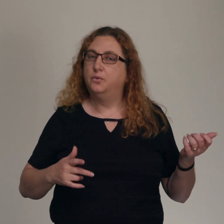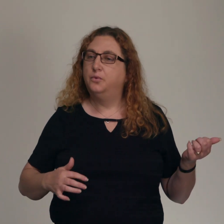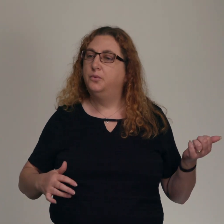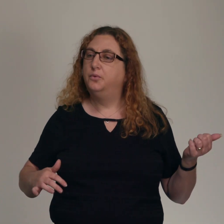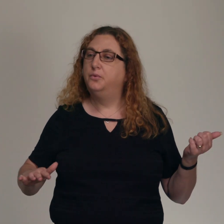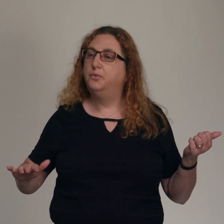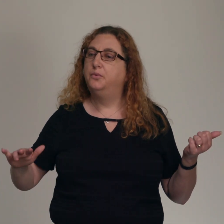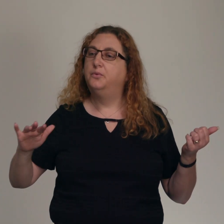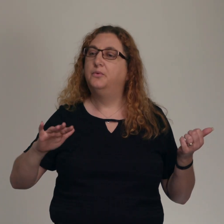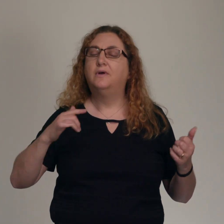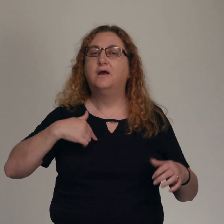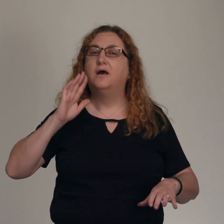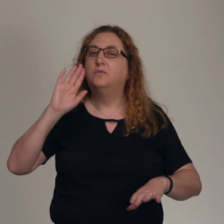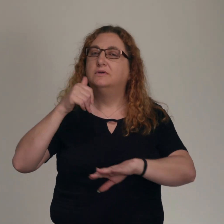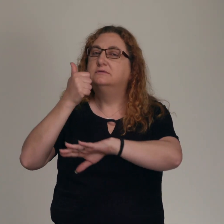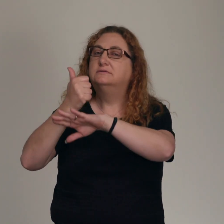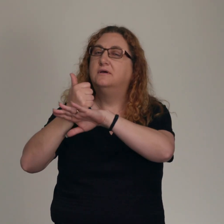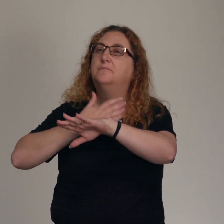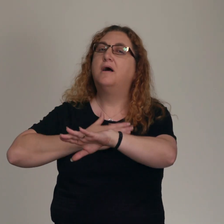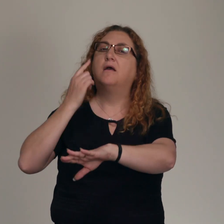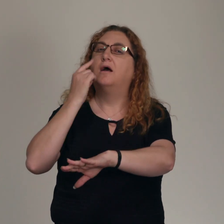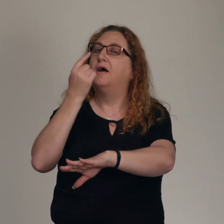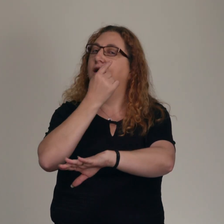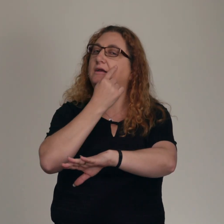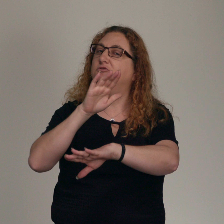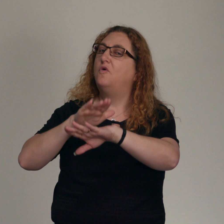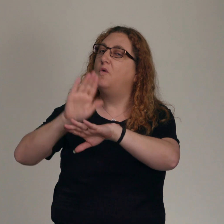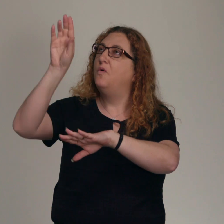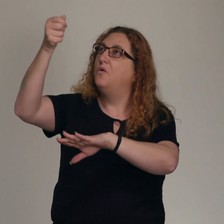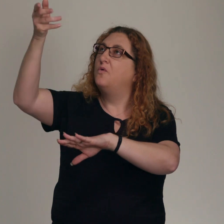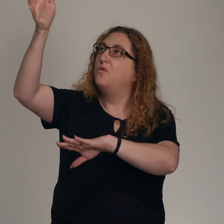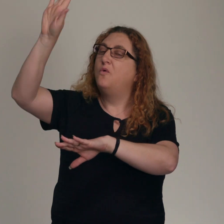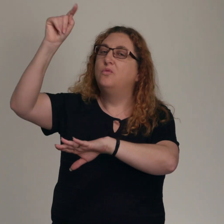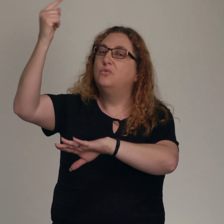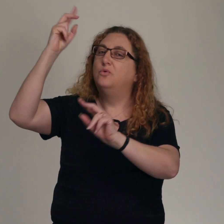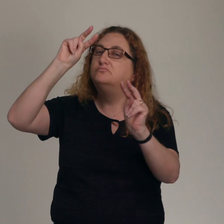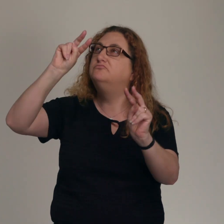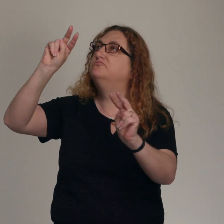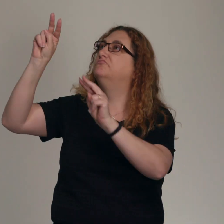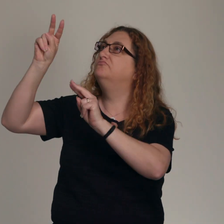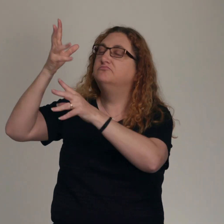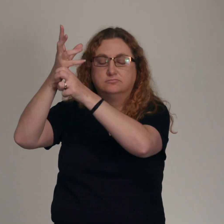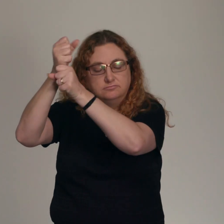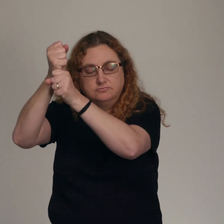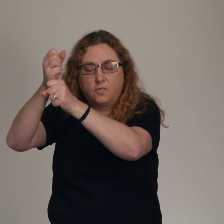I'll set my gaze on God alone And trust in Him completely